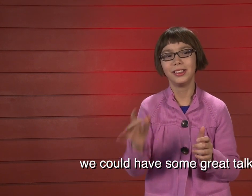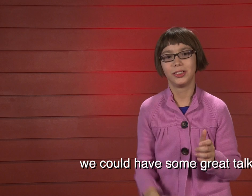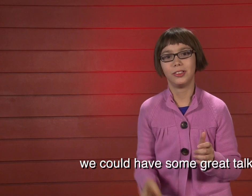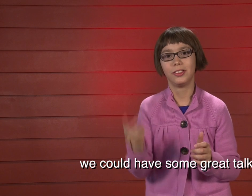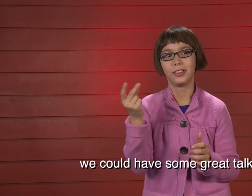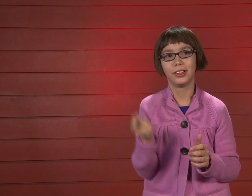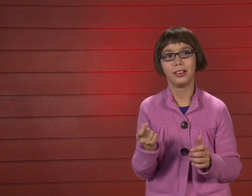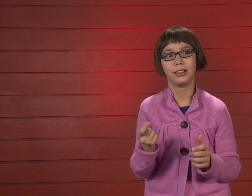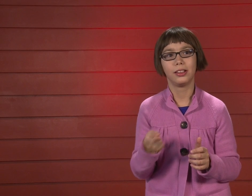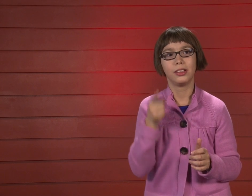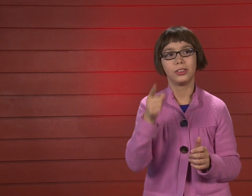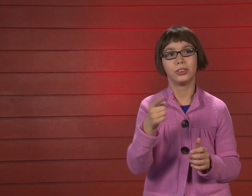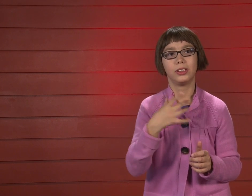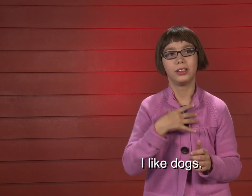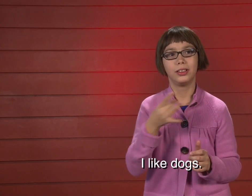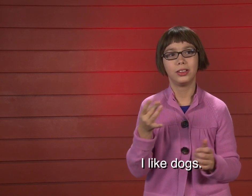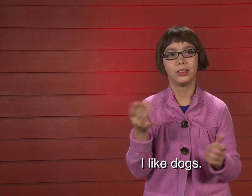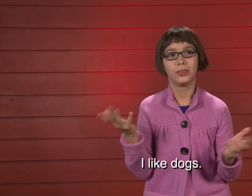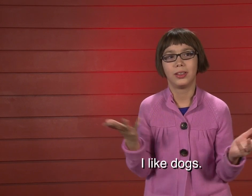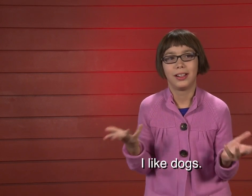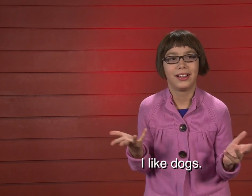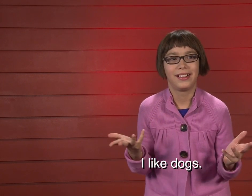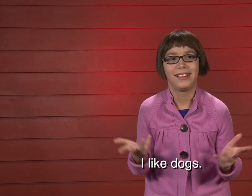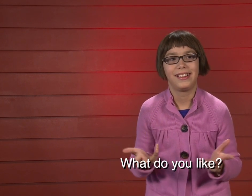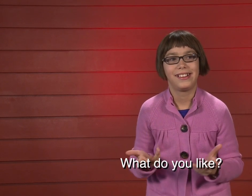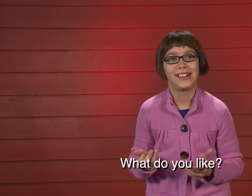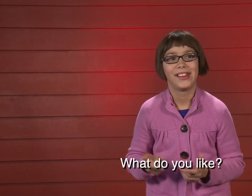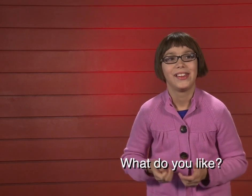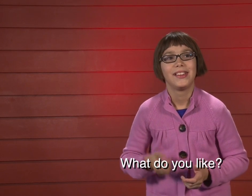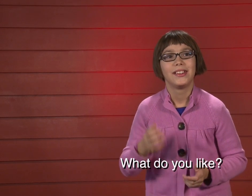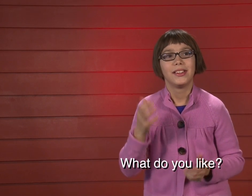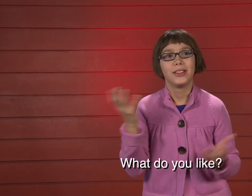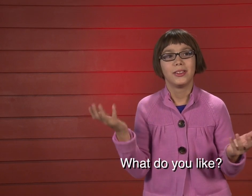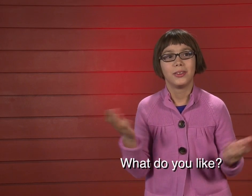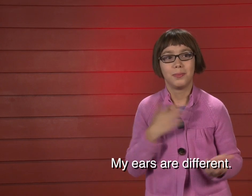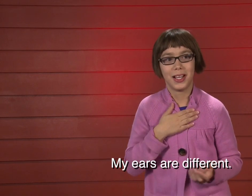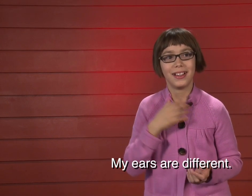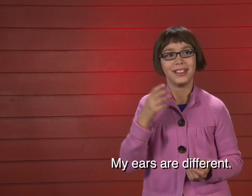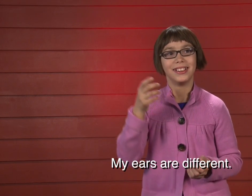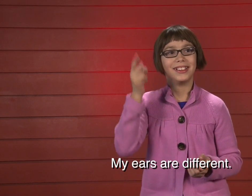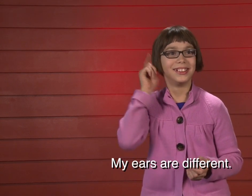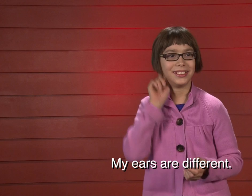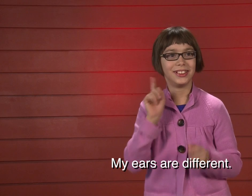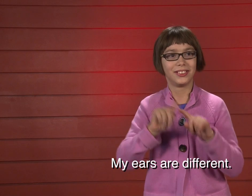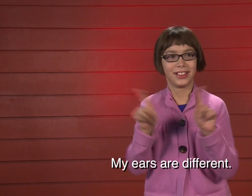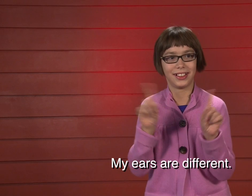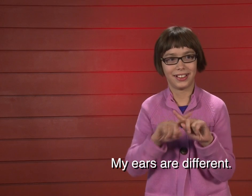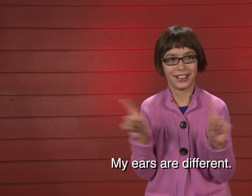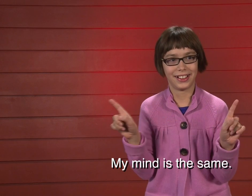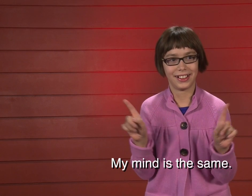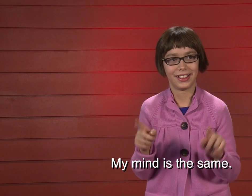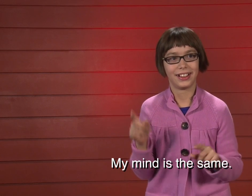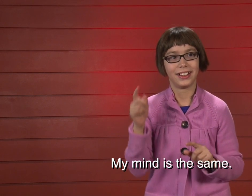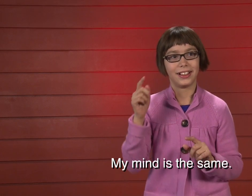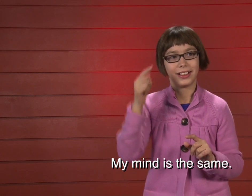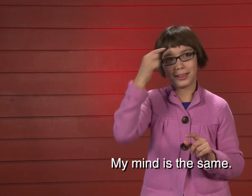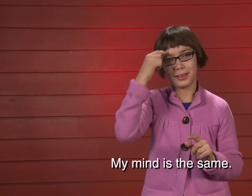talks. I like dogs. What do you like? My ears are different. My mind is the same.